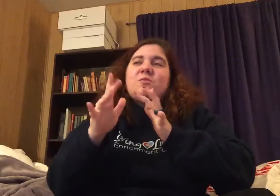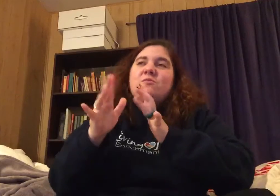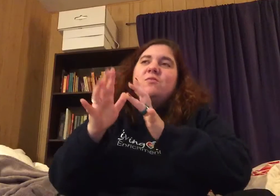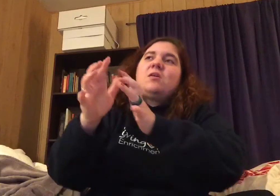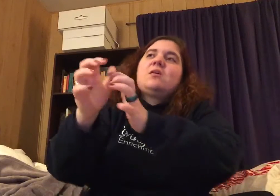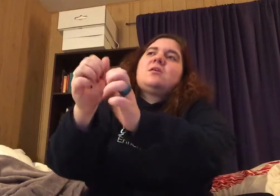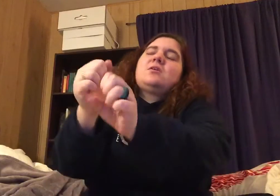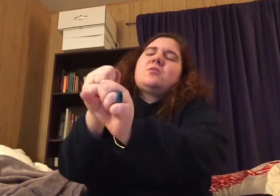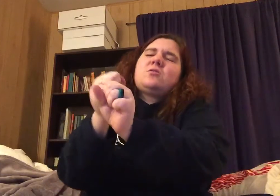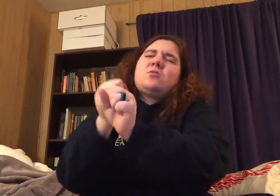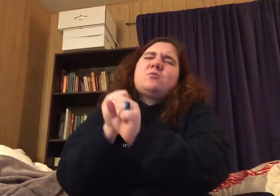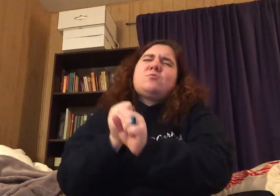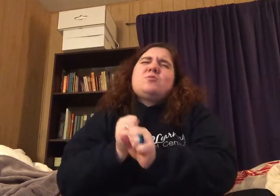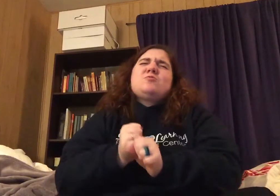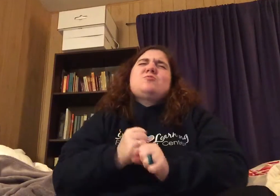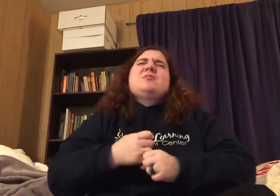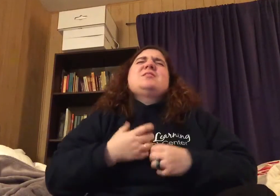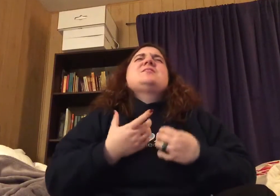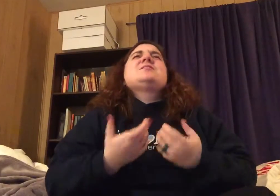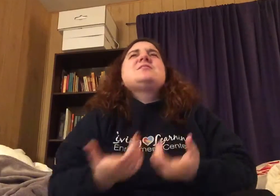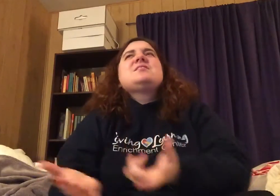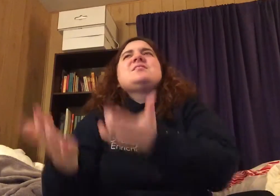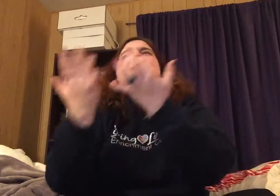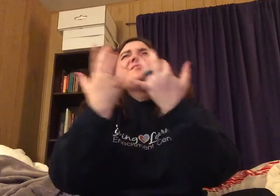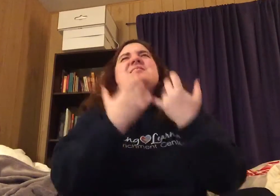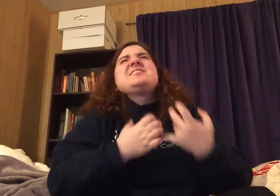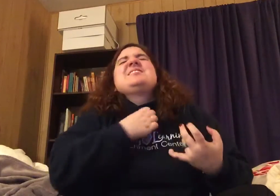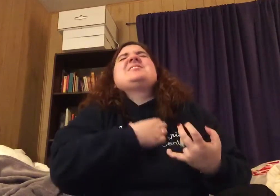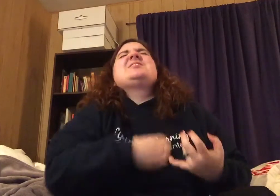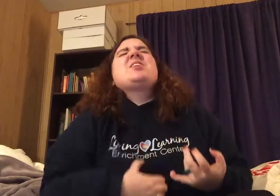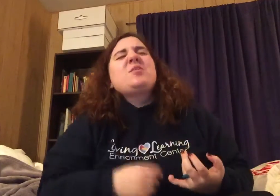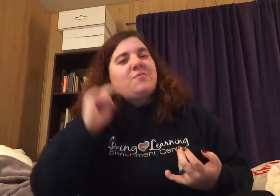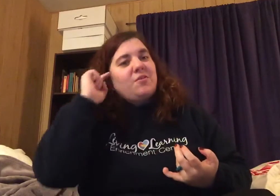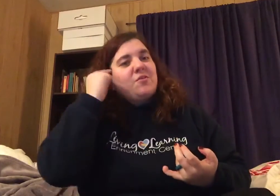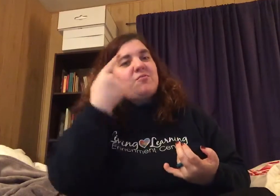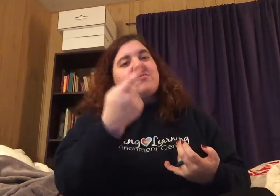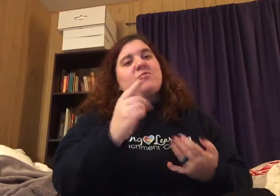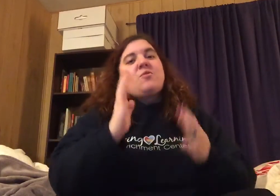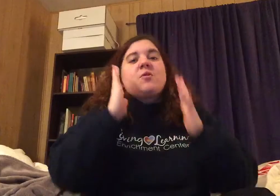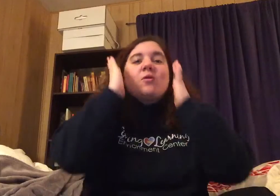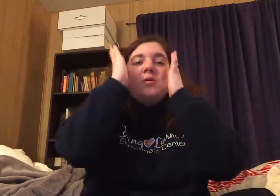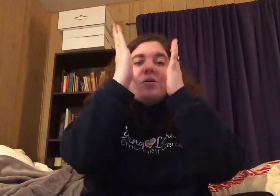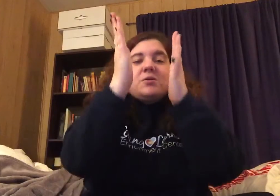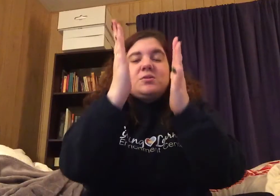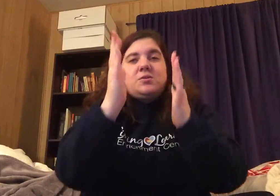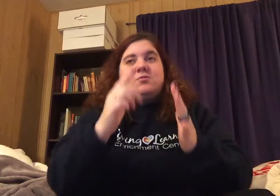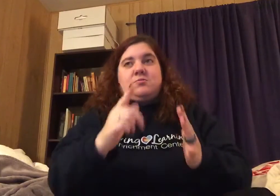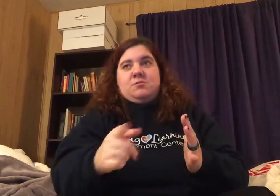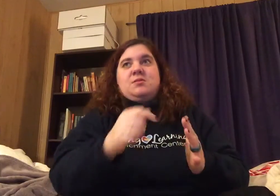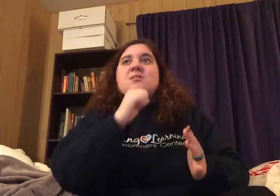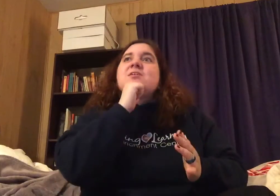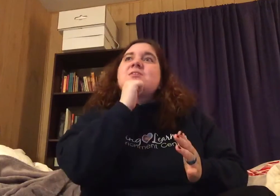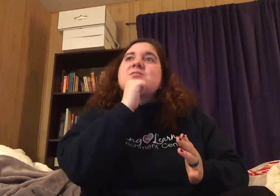far away Starving for your attention